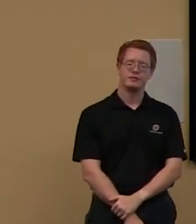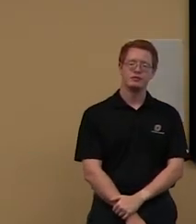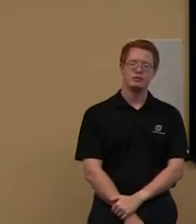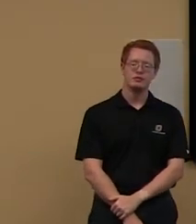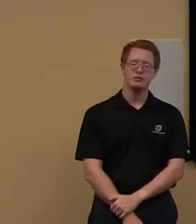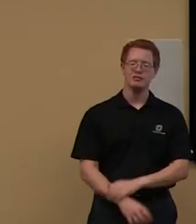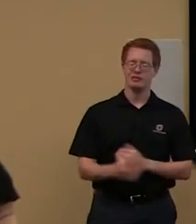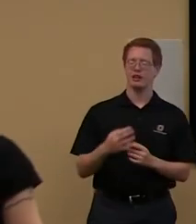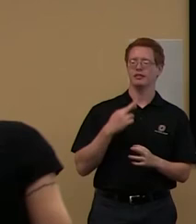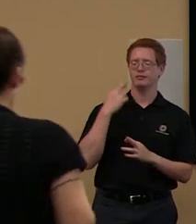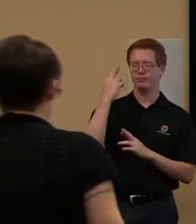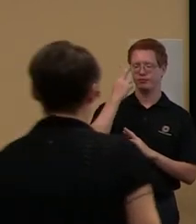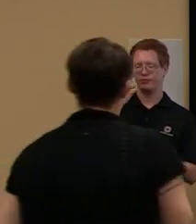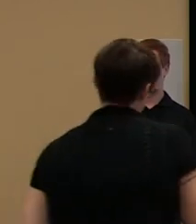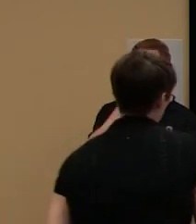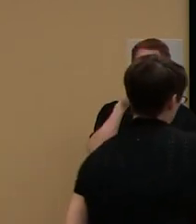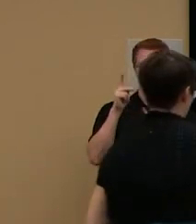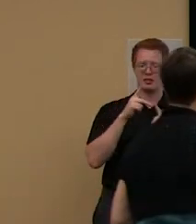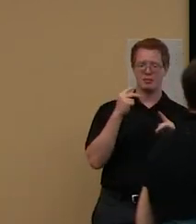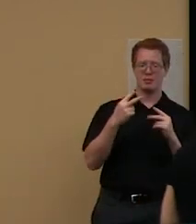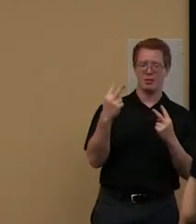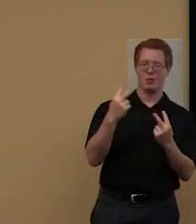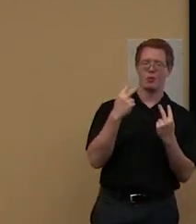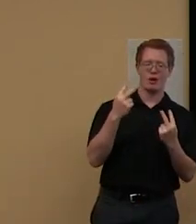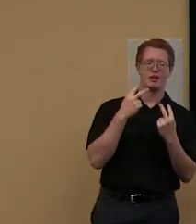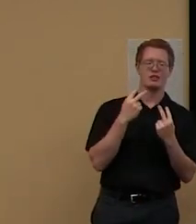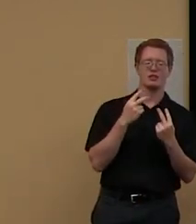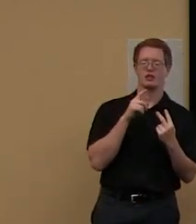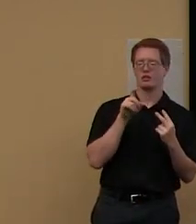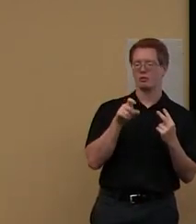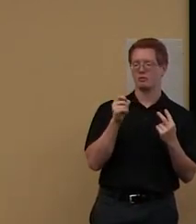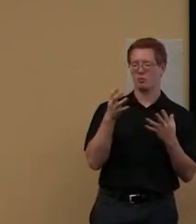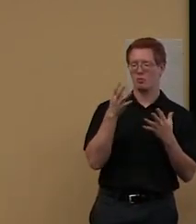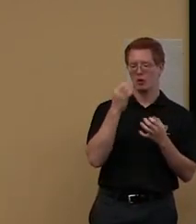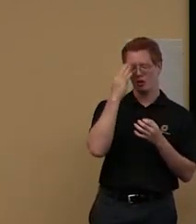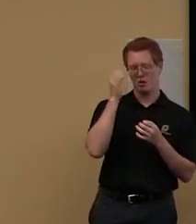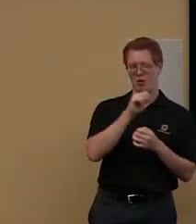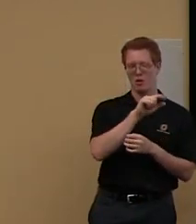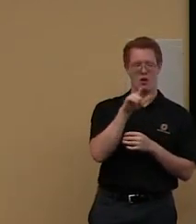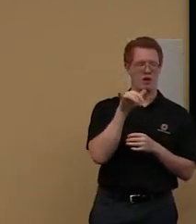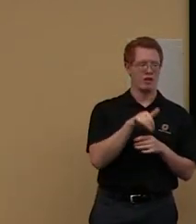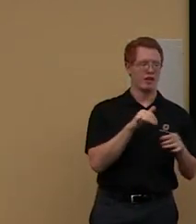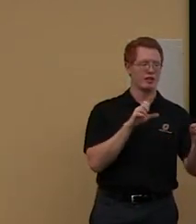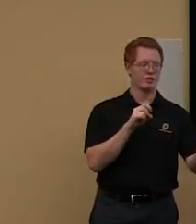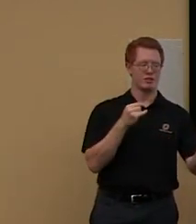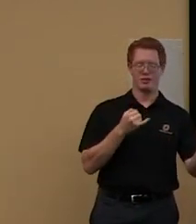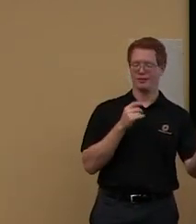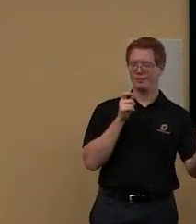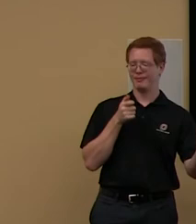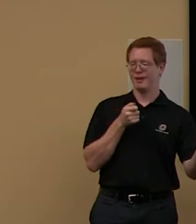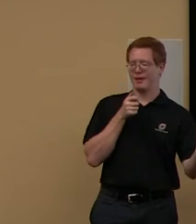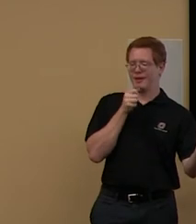Just realized that the people watching probably want to know all this. Sorry.